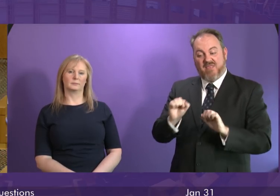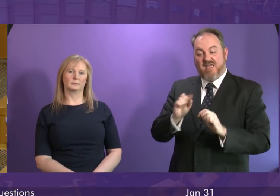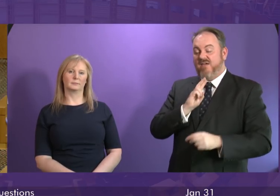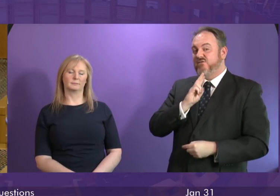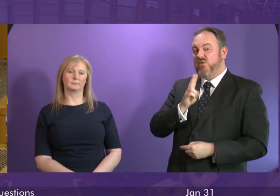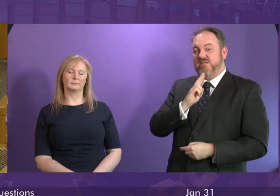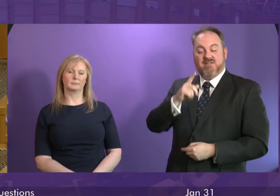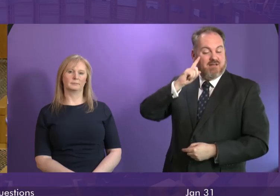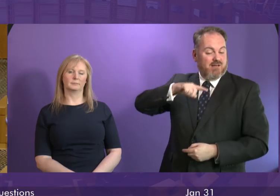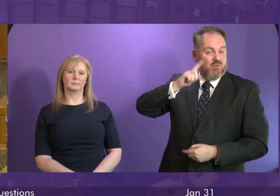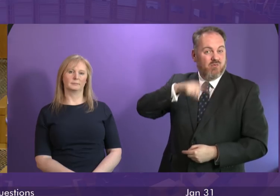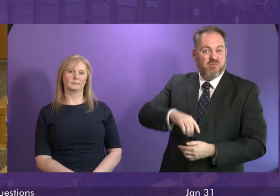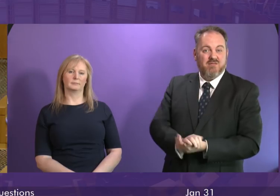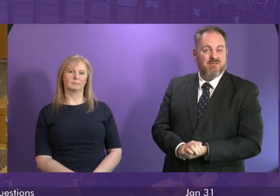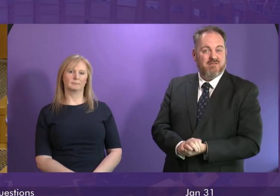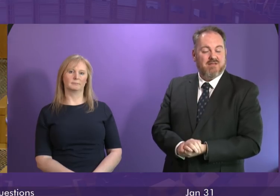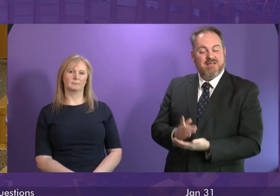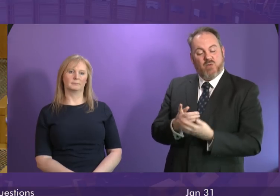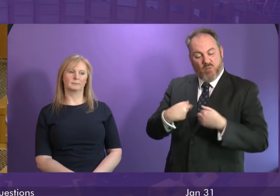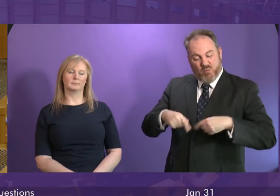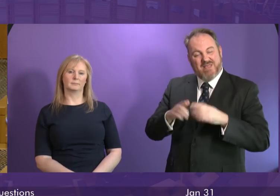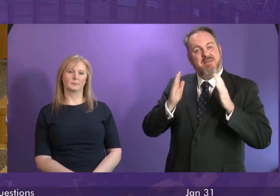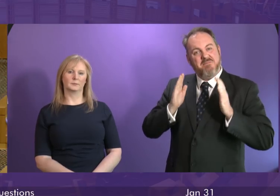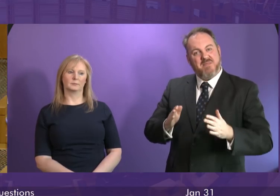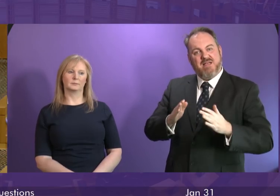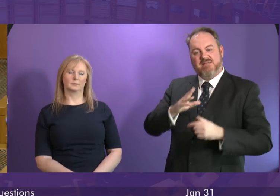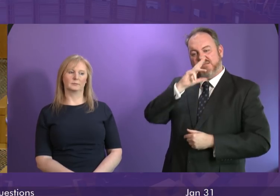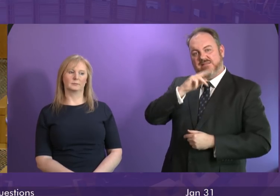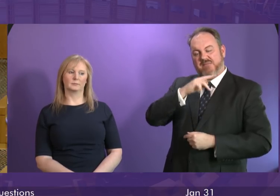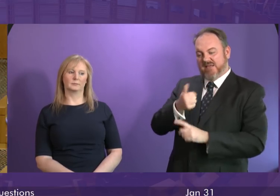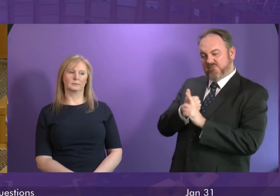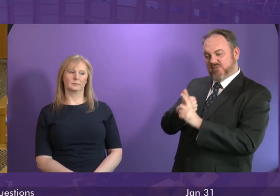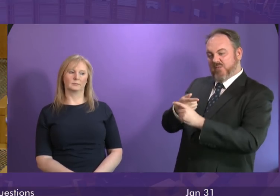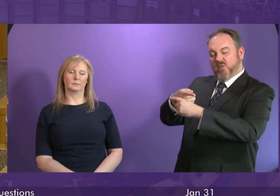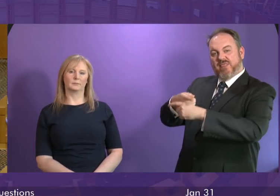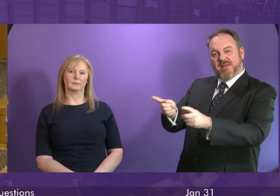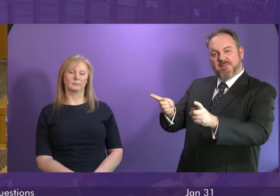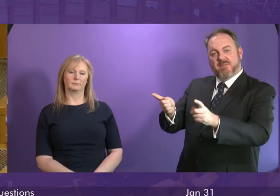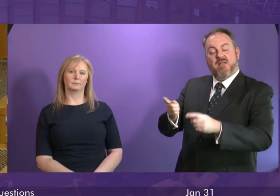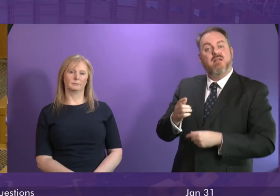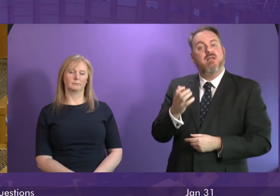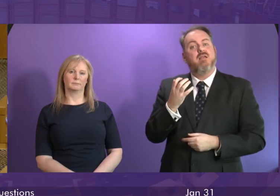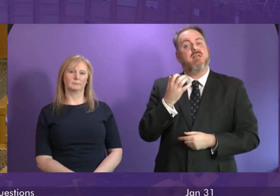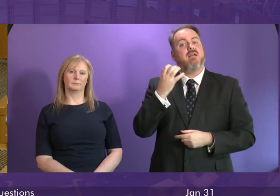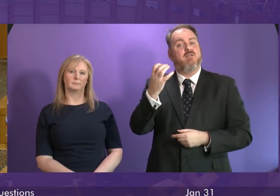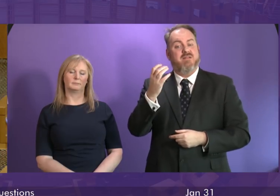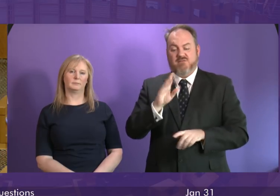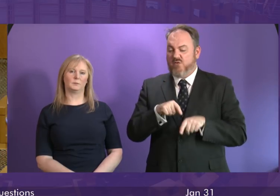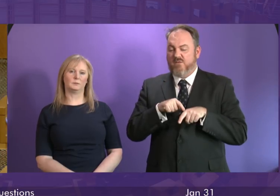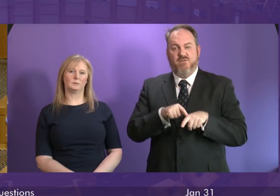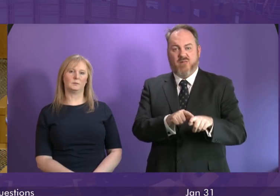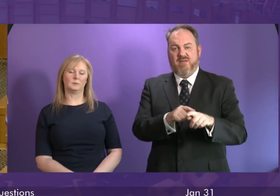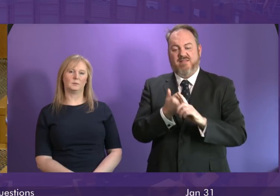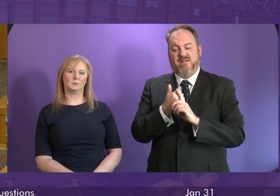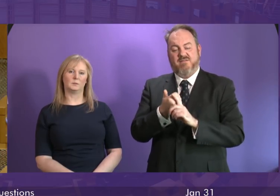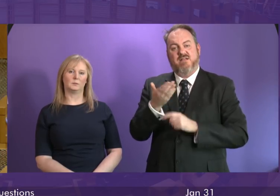so it is important for us to speak up for them the children's commissioner said the government is not complying with the